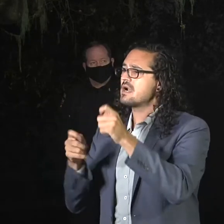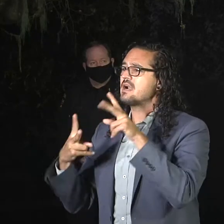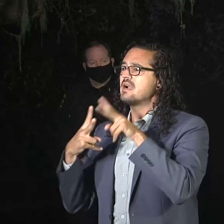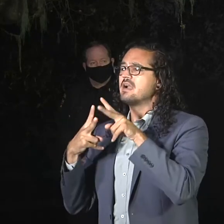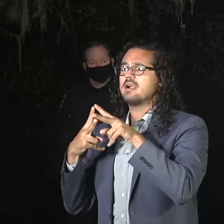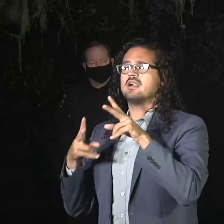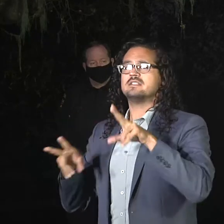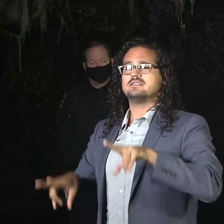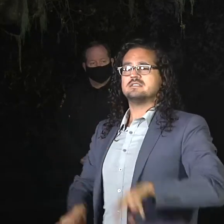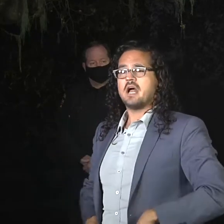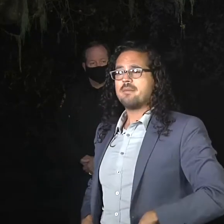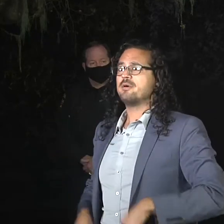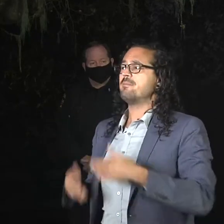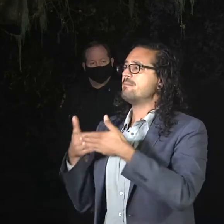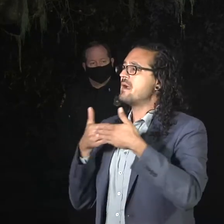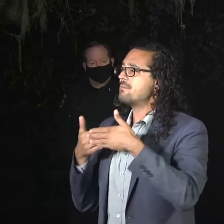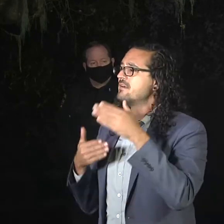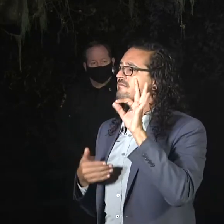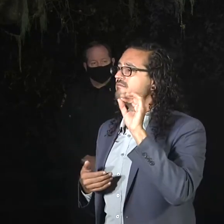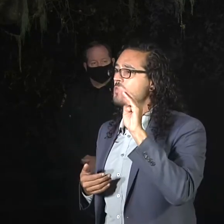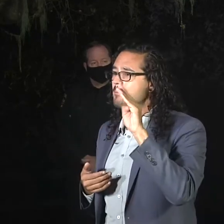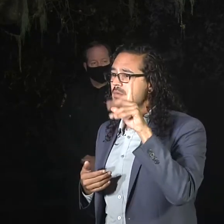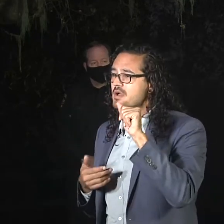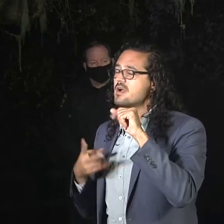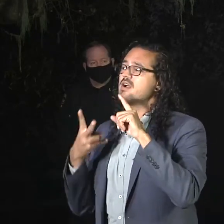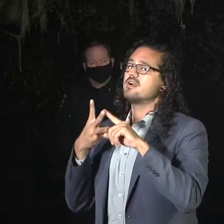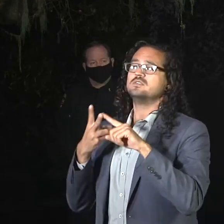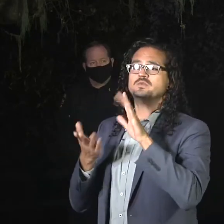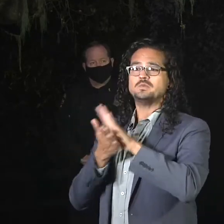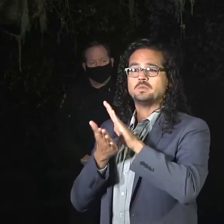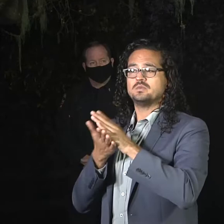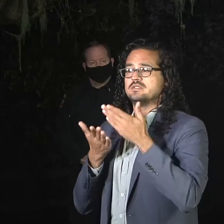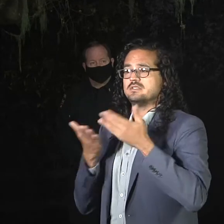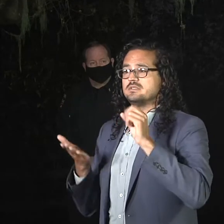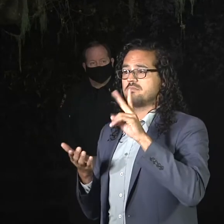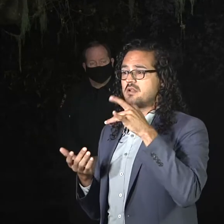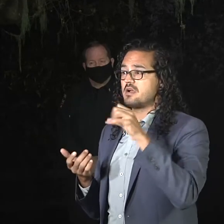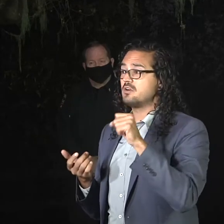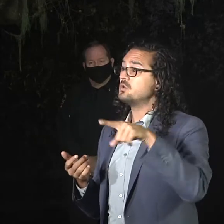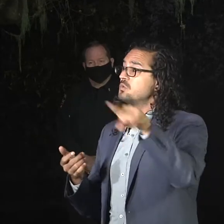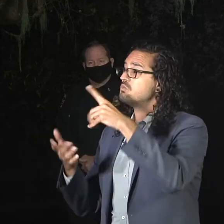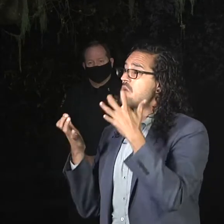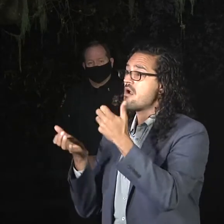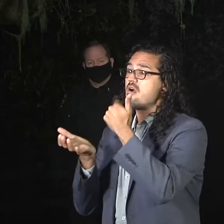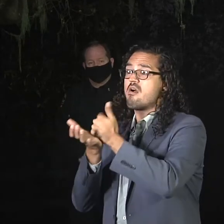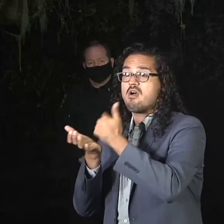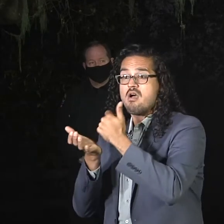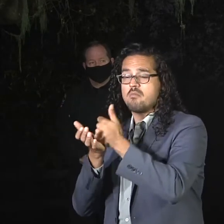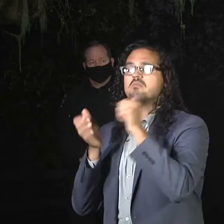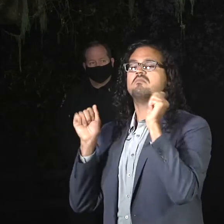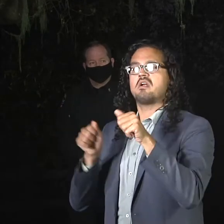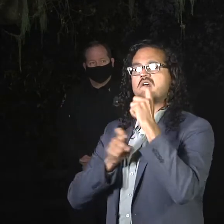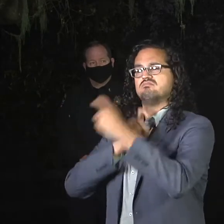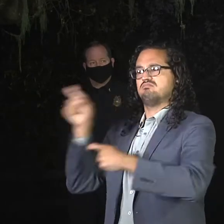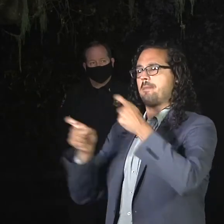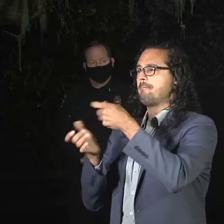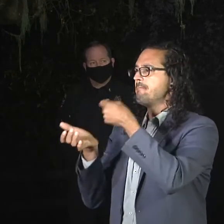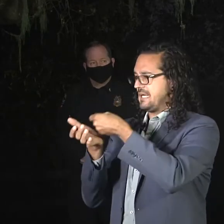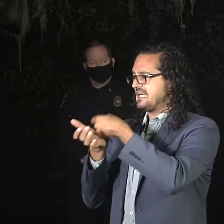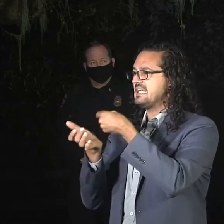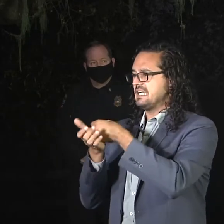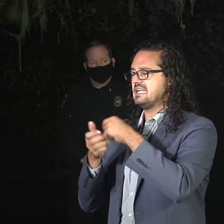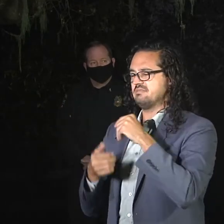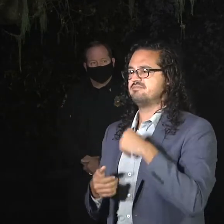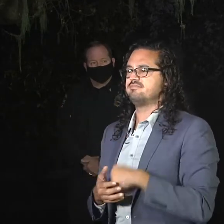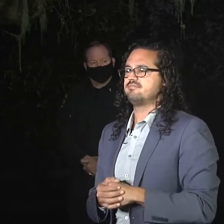Mateo Event Center. For those of you who are interested in helping out in other ways, you can also make financial donations to Plenty and Pescadero as well